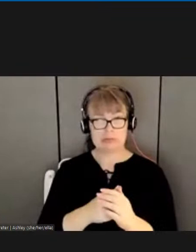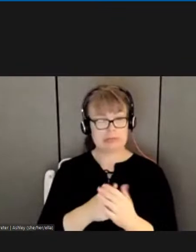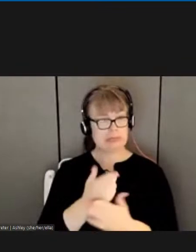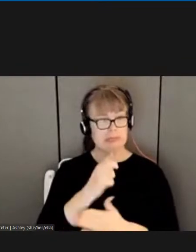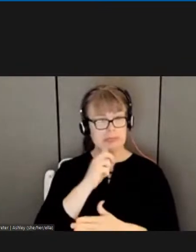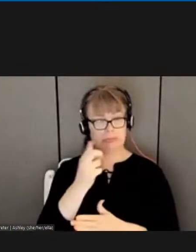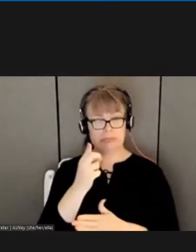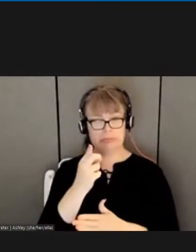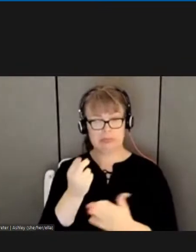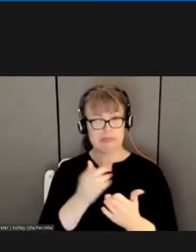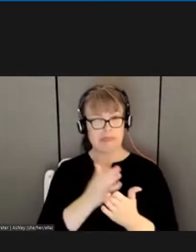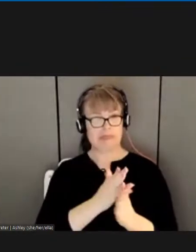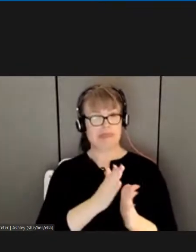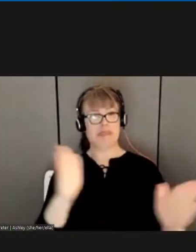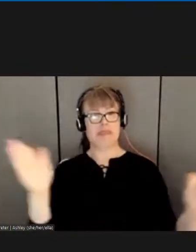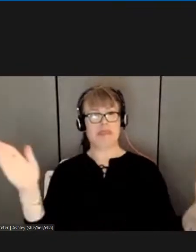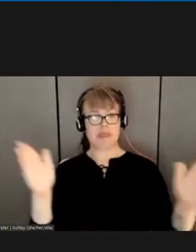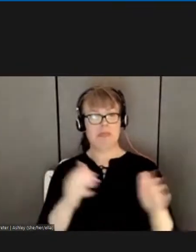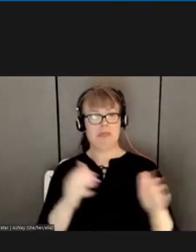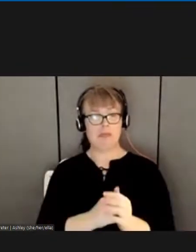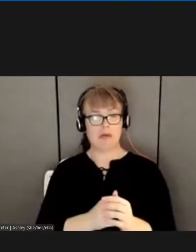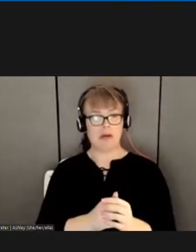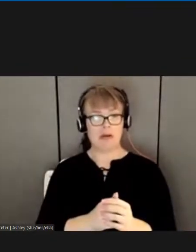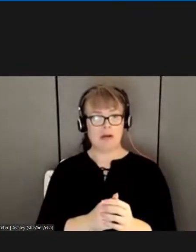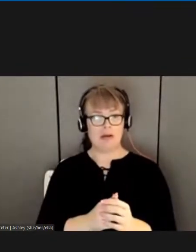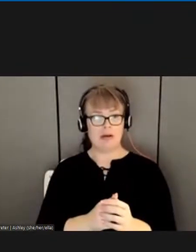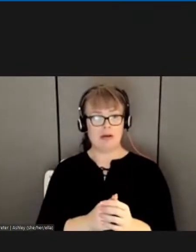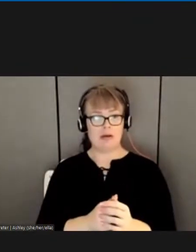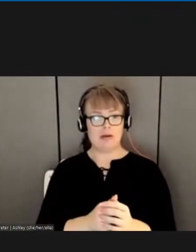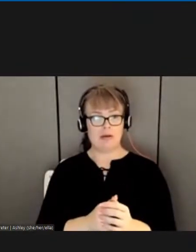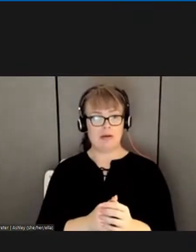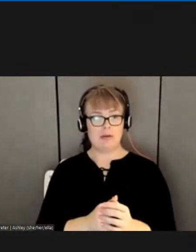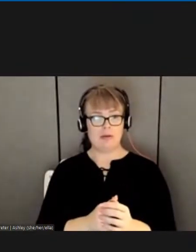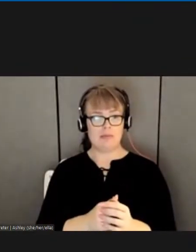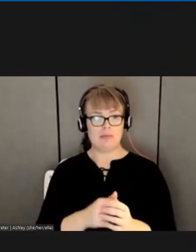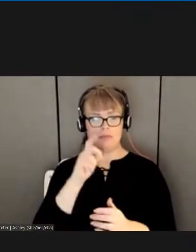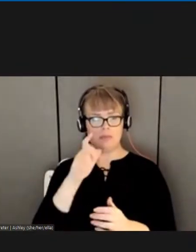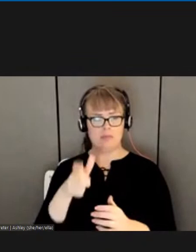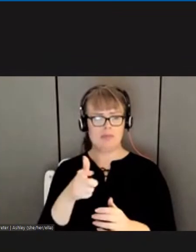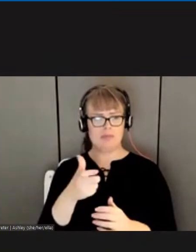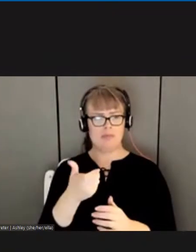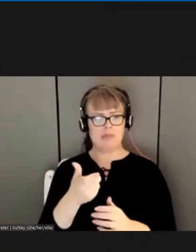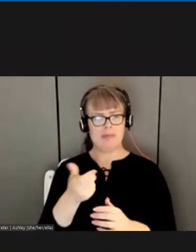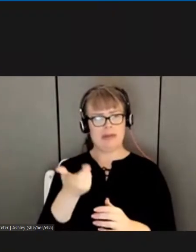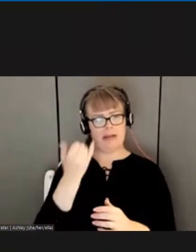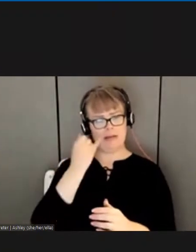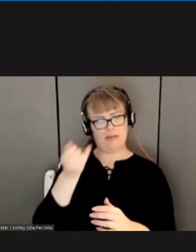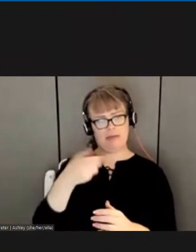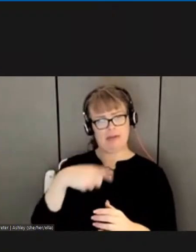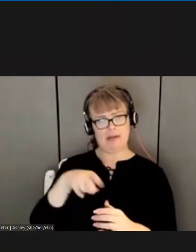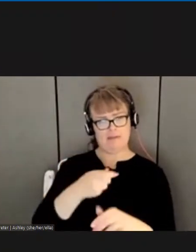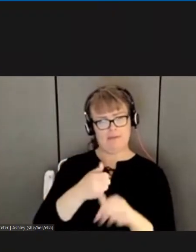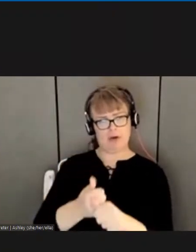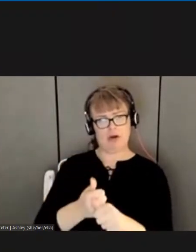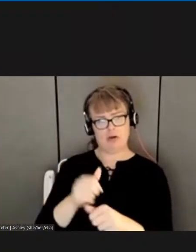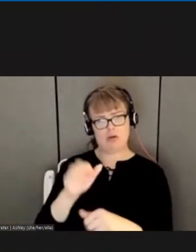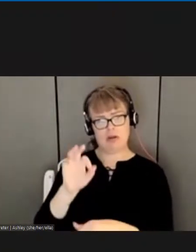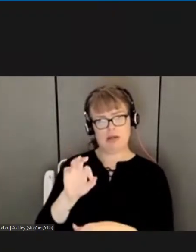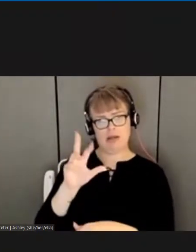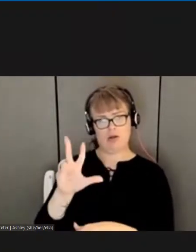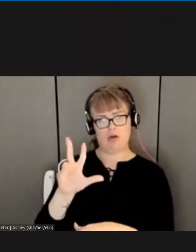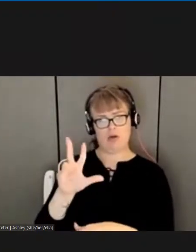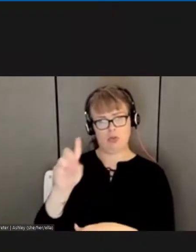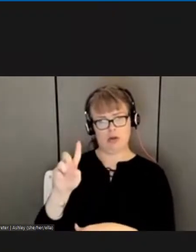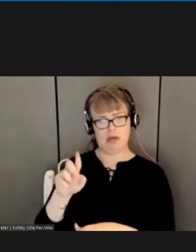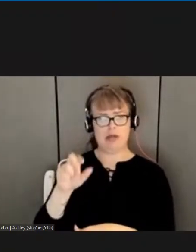uniform alliance. If they were working the window the sufficient hours in accordance with 931, they would qualify, no matter